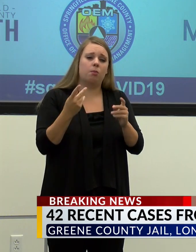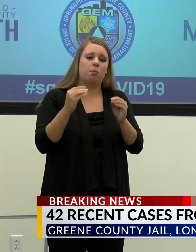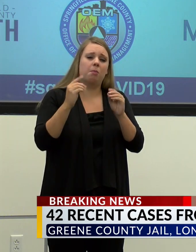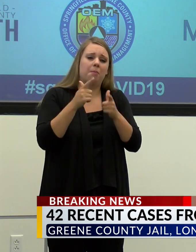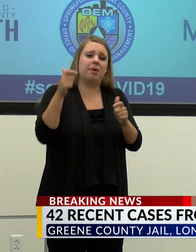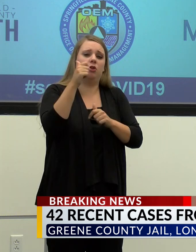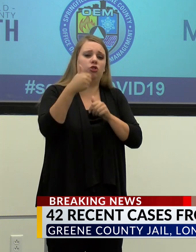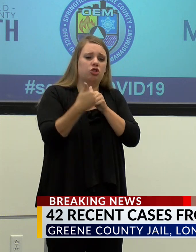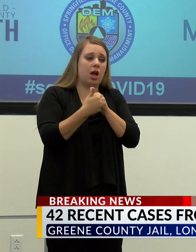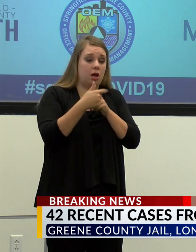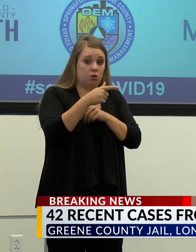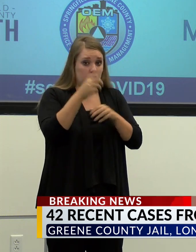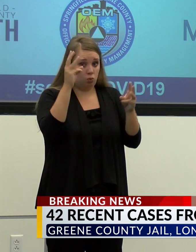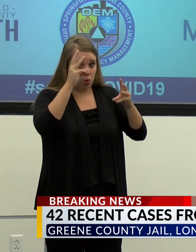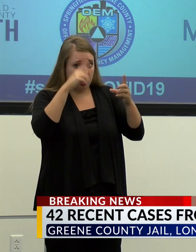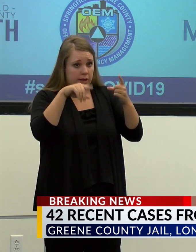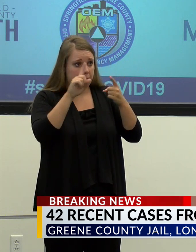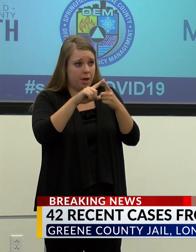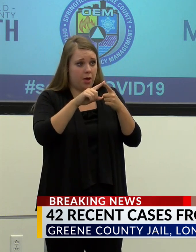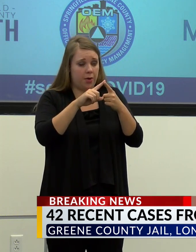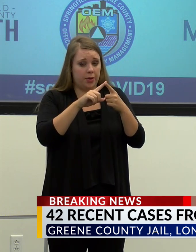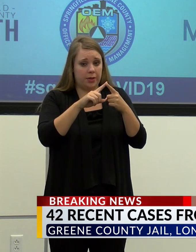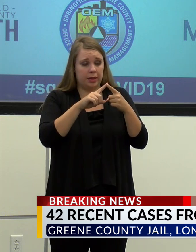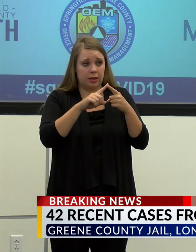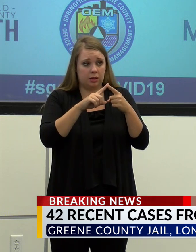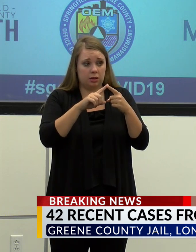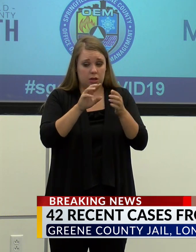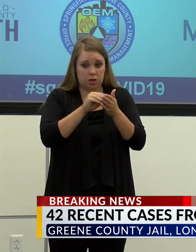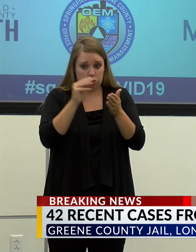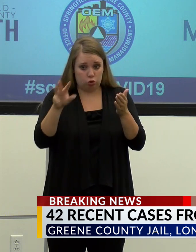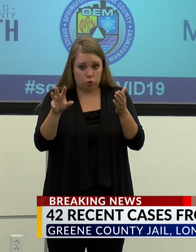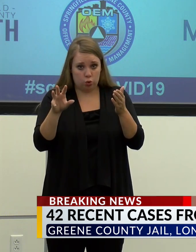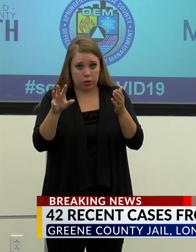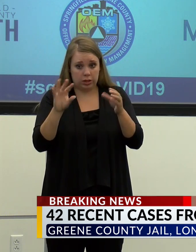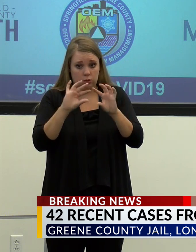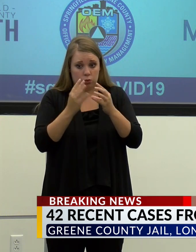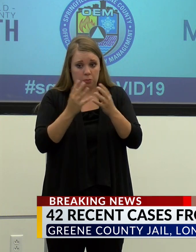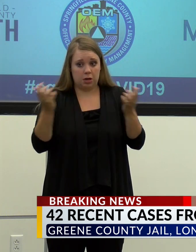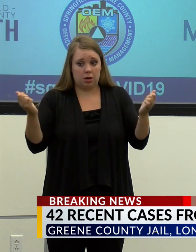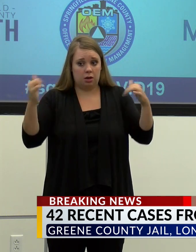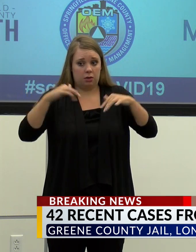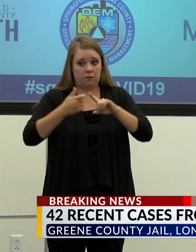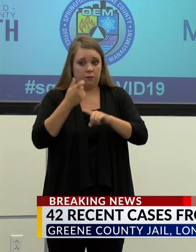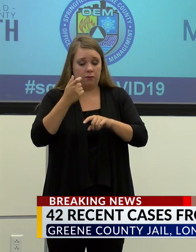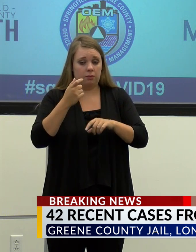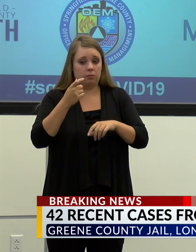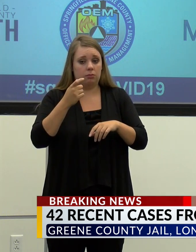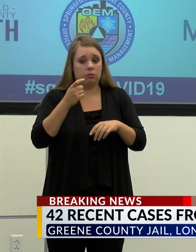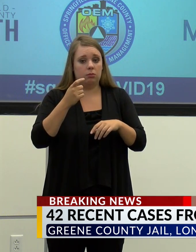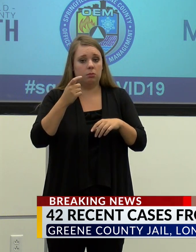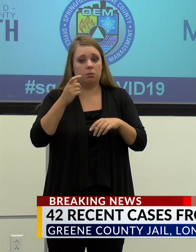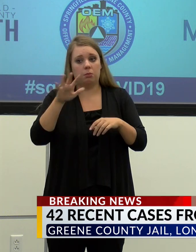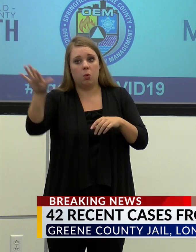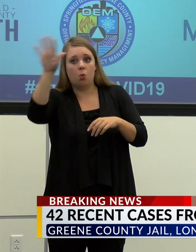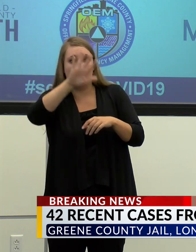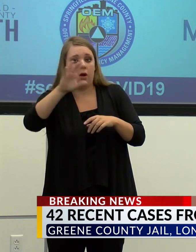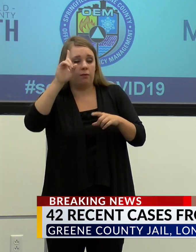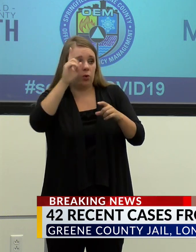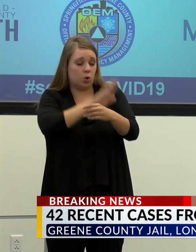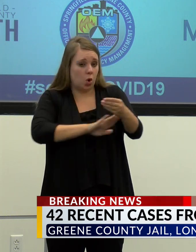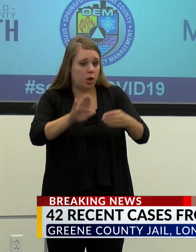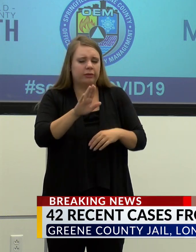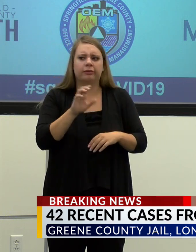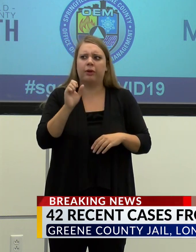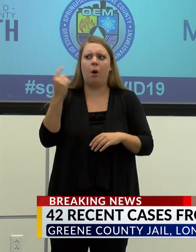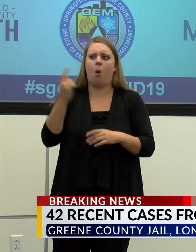How worried are y'all about the student population coming in for college and what it might mean to more cases? Well, we, you know, you